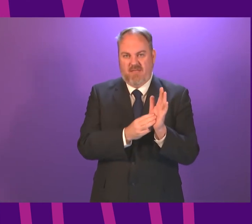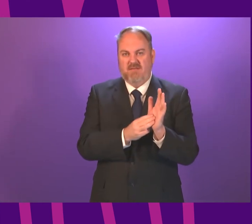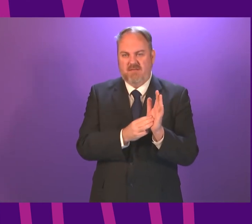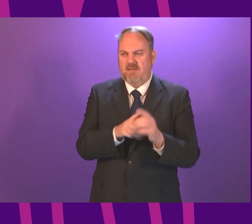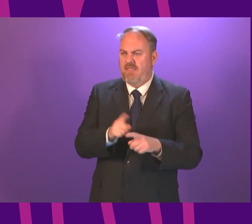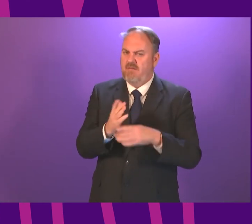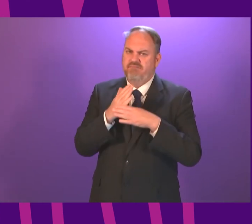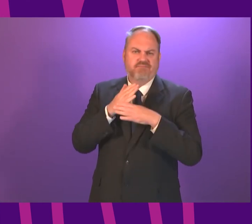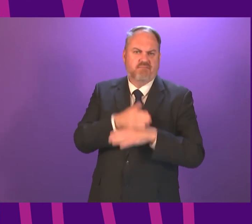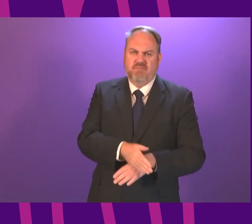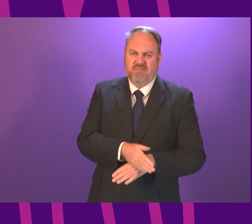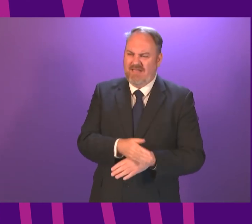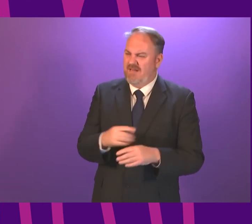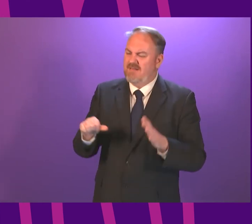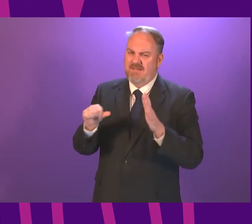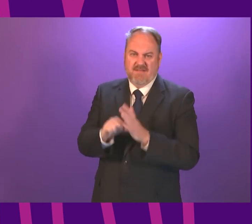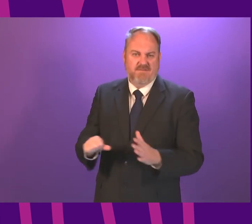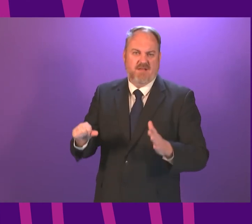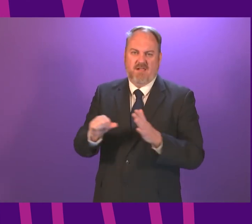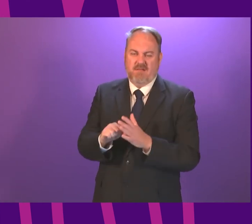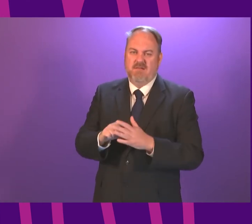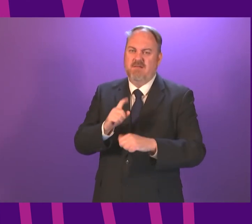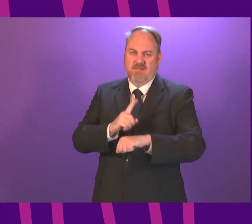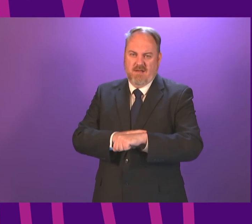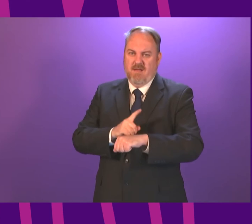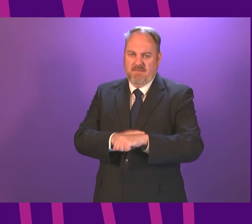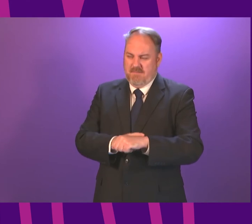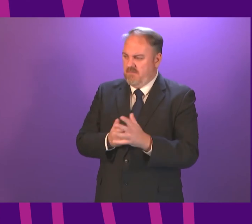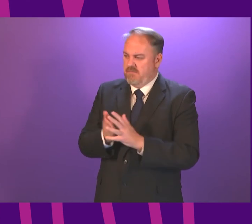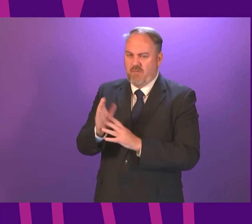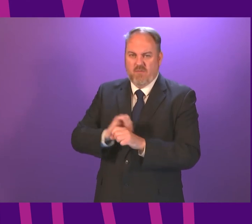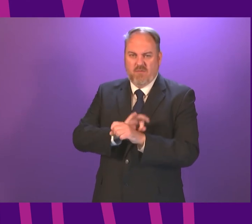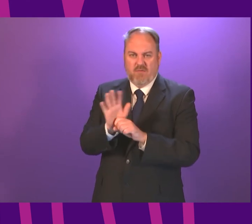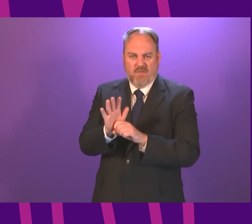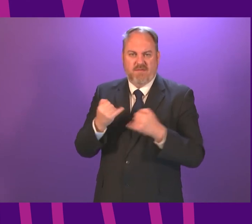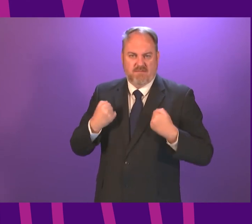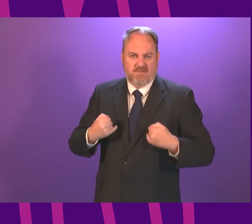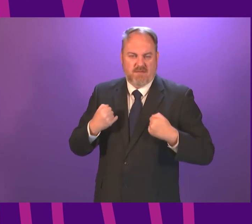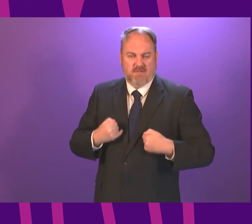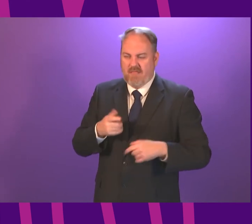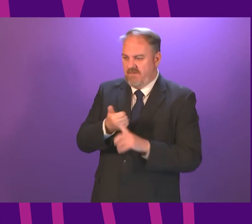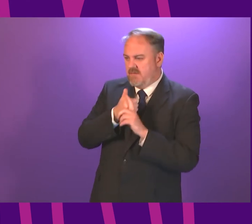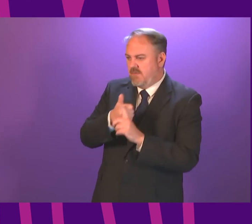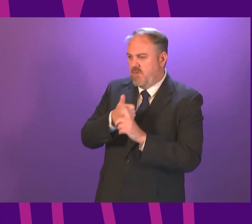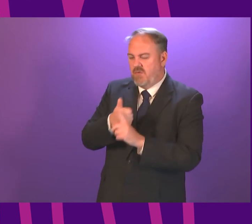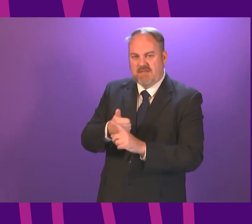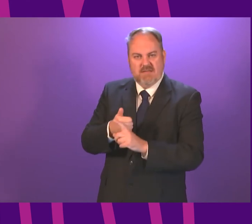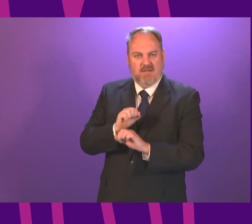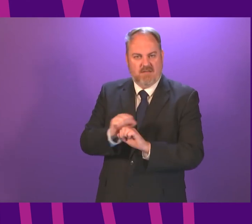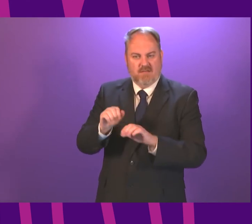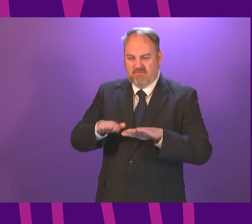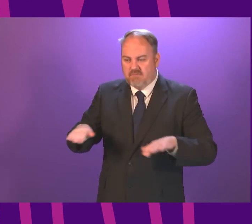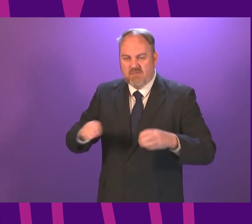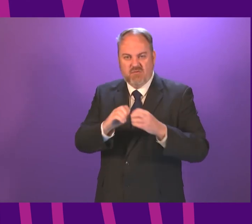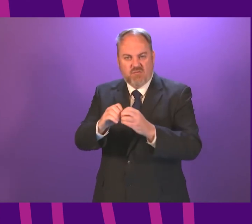in the most challenging of circumstances. They have refocused their work to support pupils in a range of different ways. We recognise the